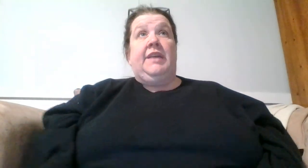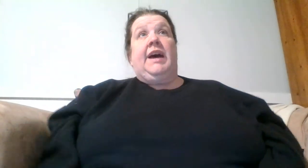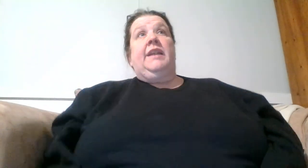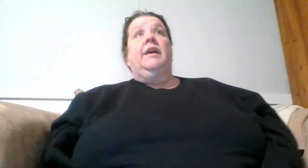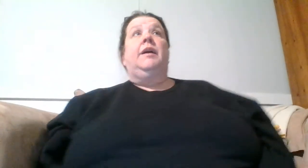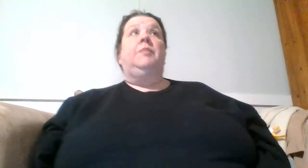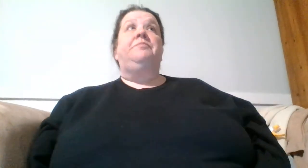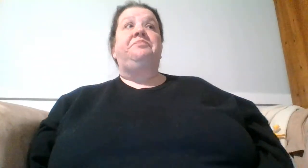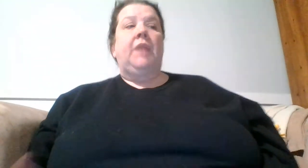of that.